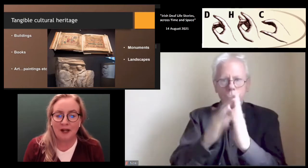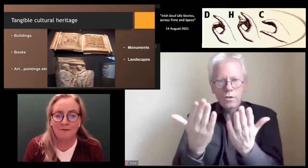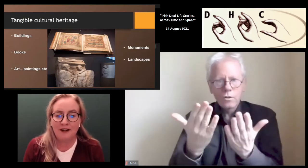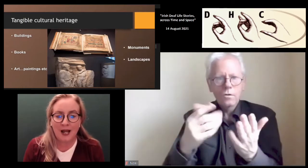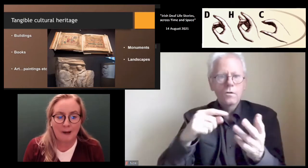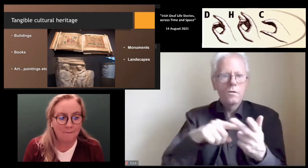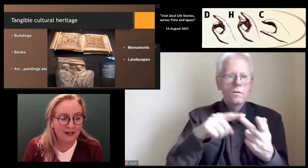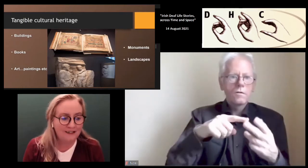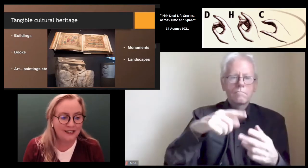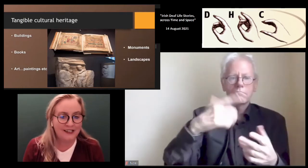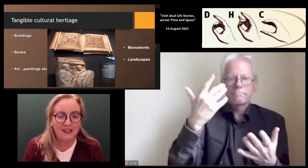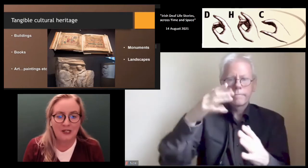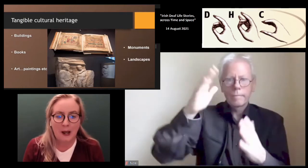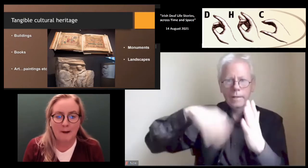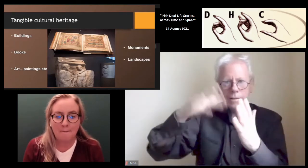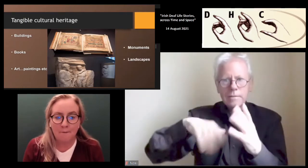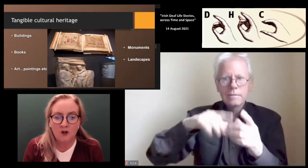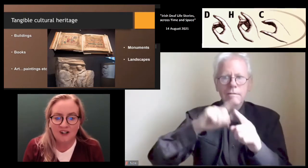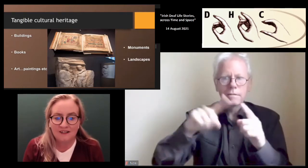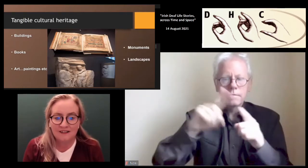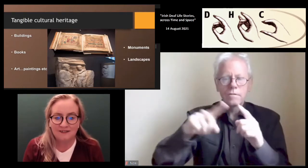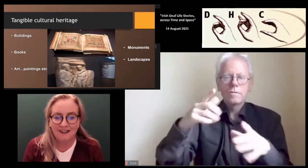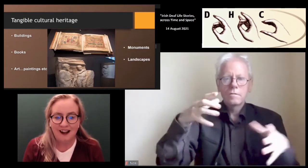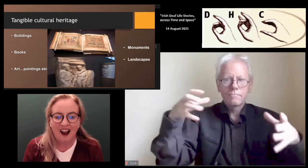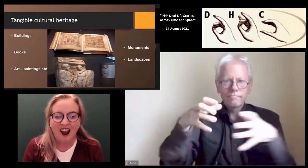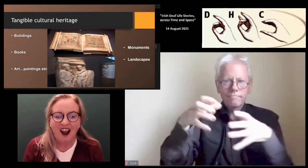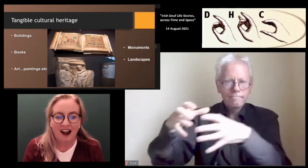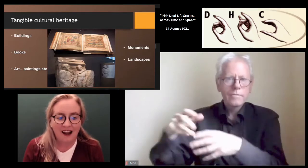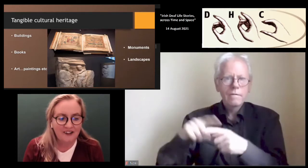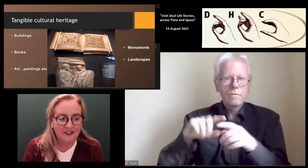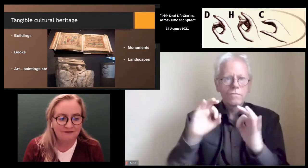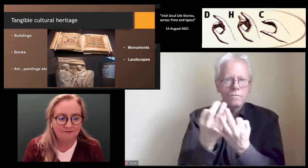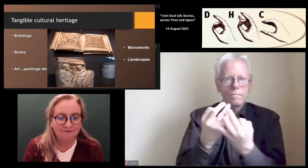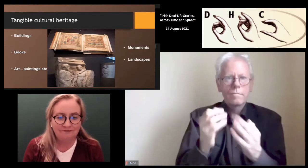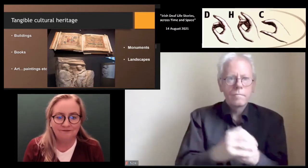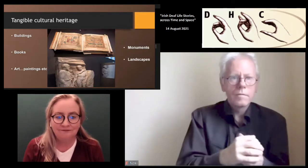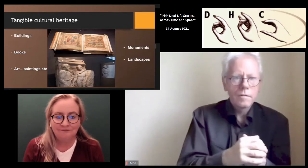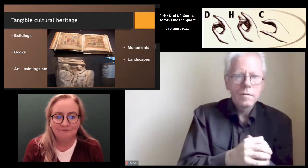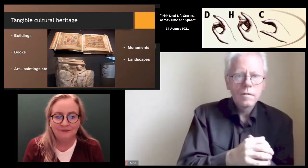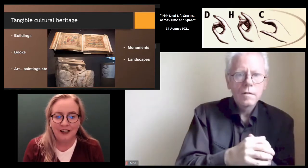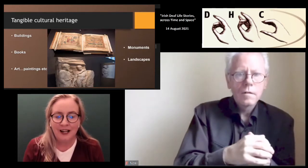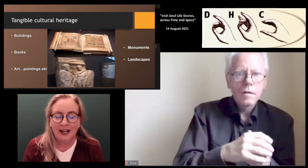would imply buildings, books, art.